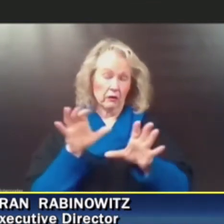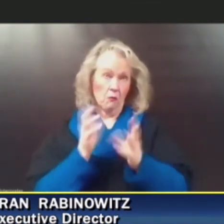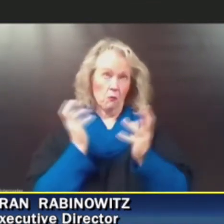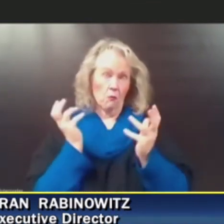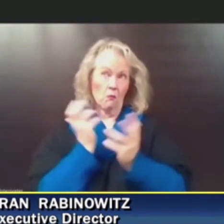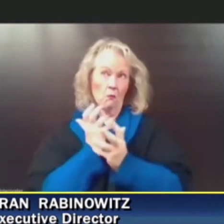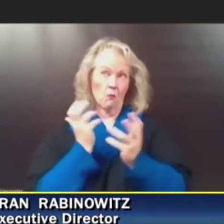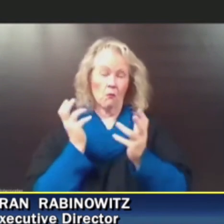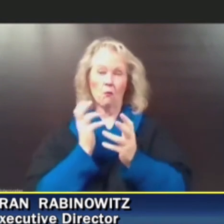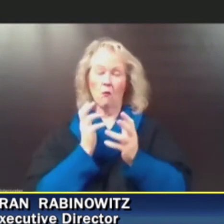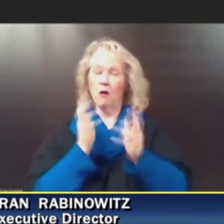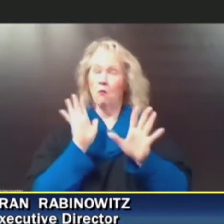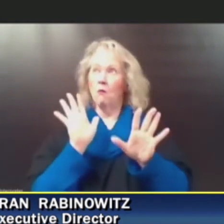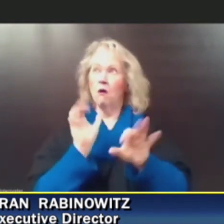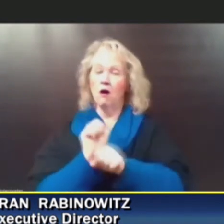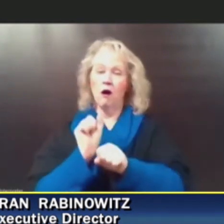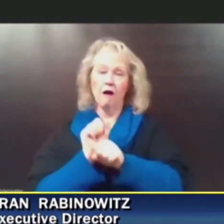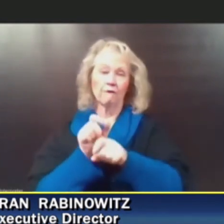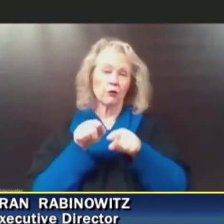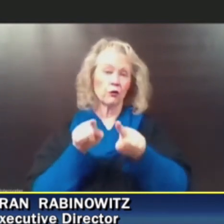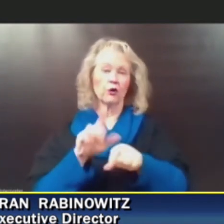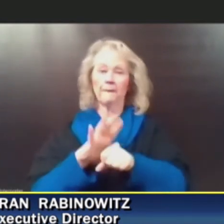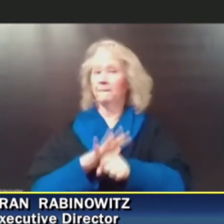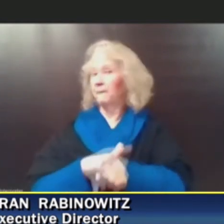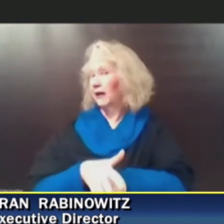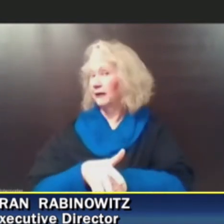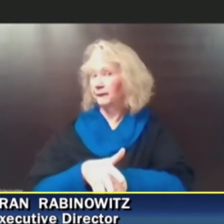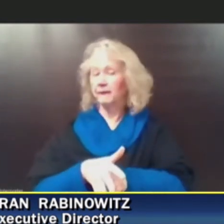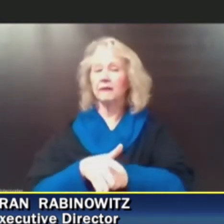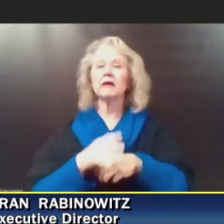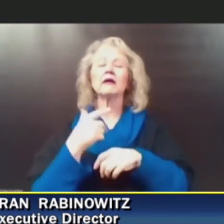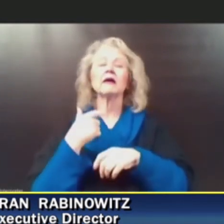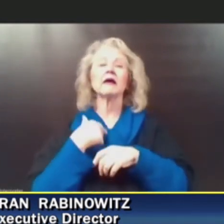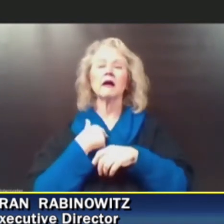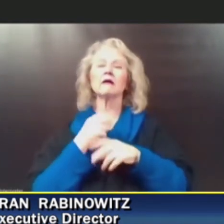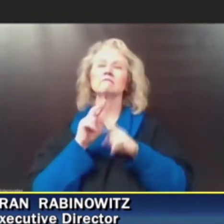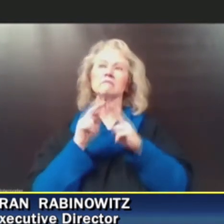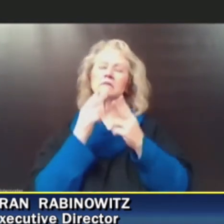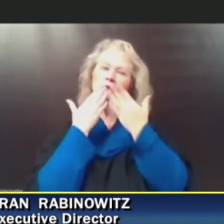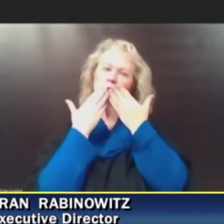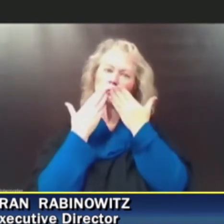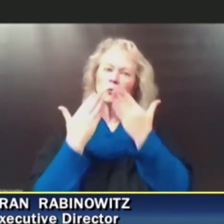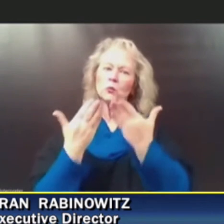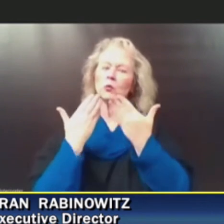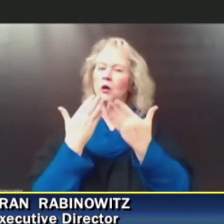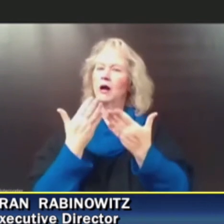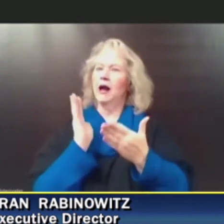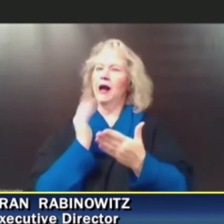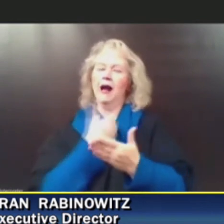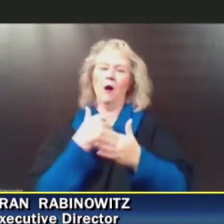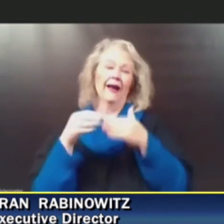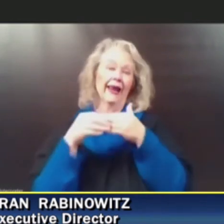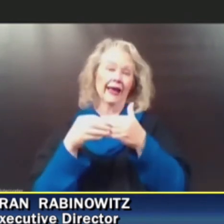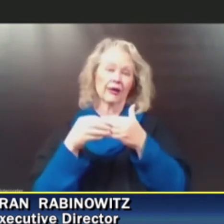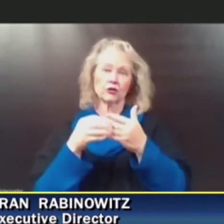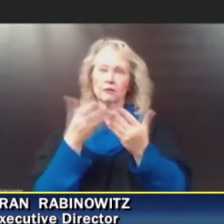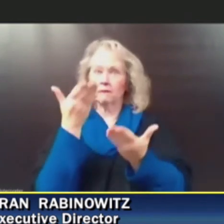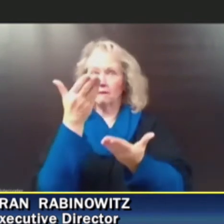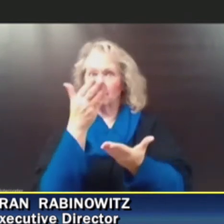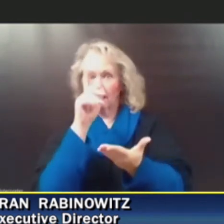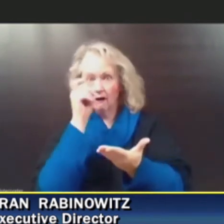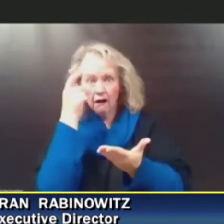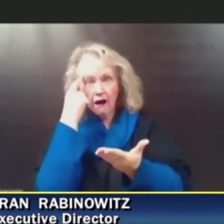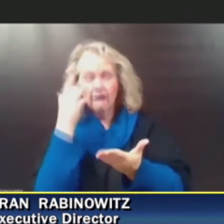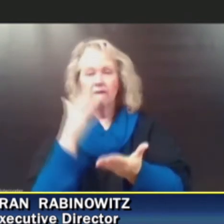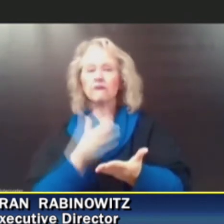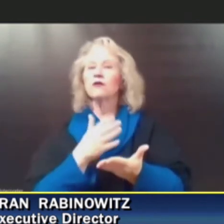the pandemic and I am very grateful for the leadership of the governor and the